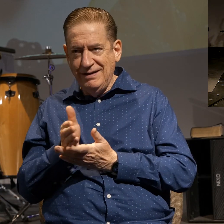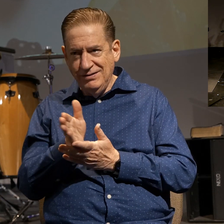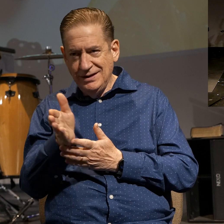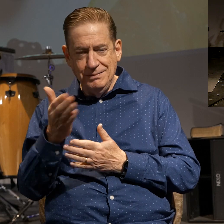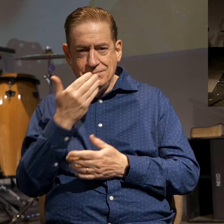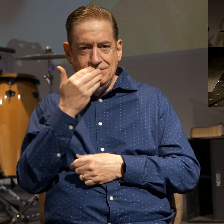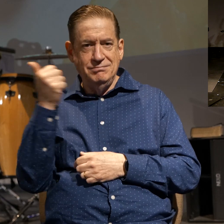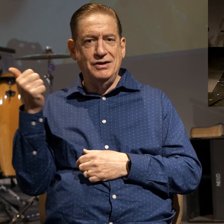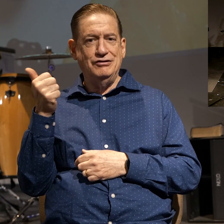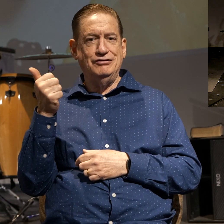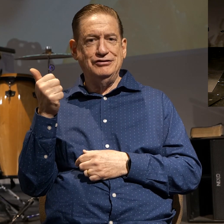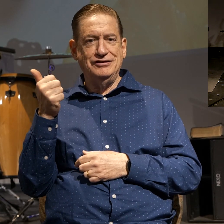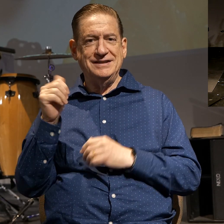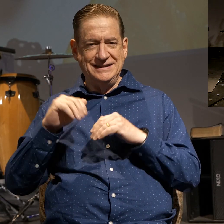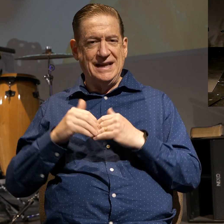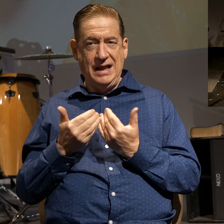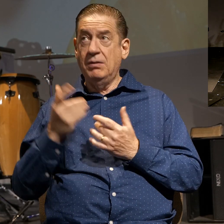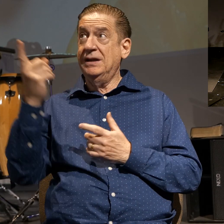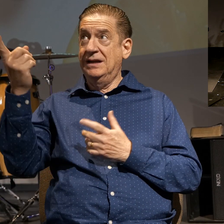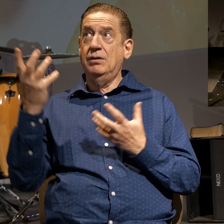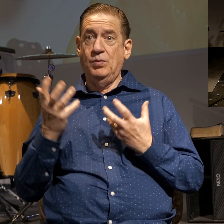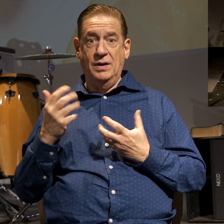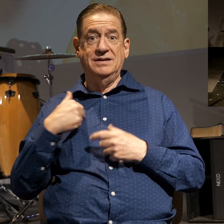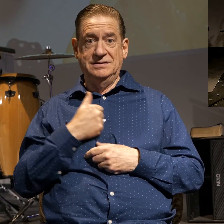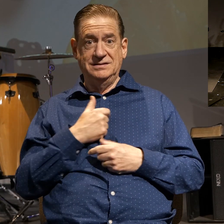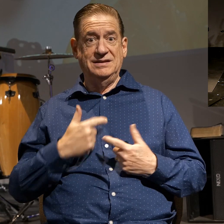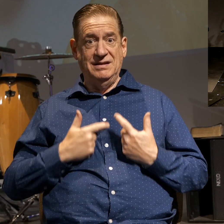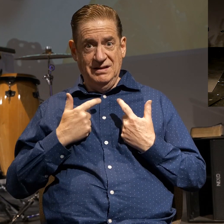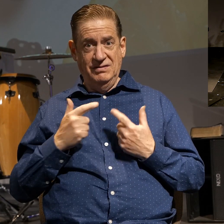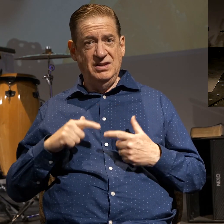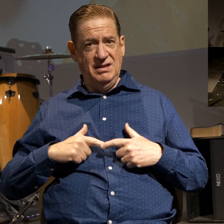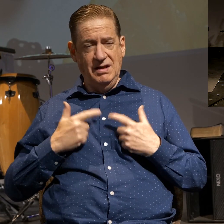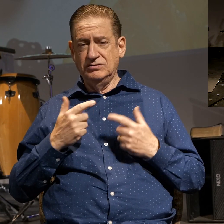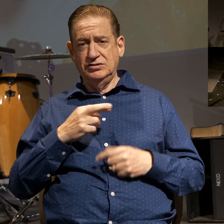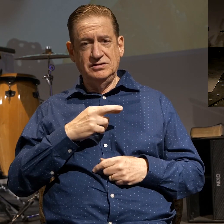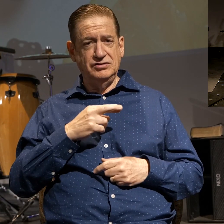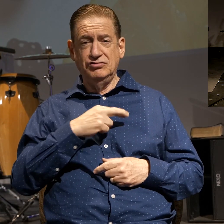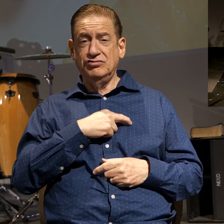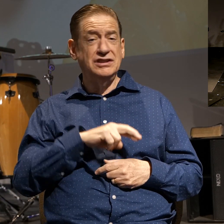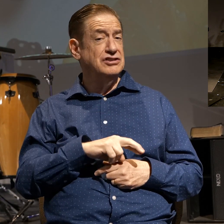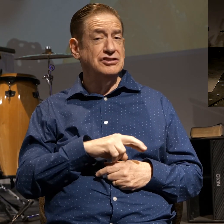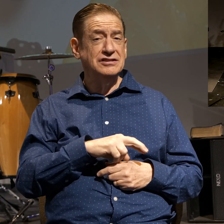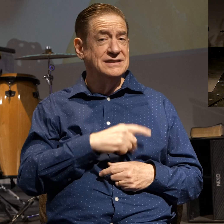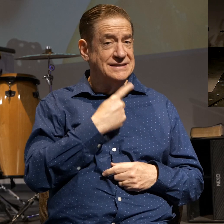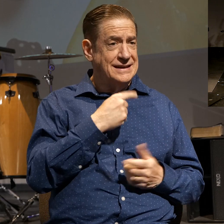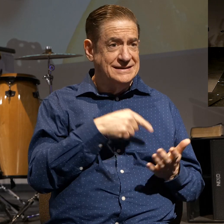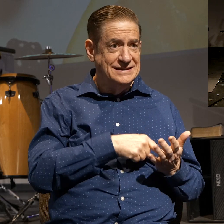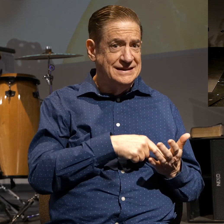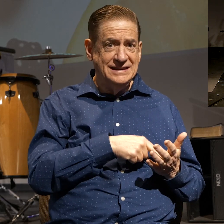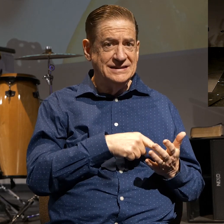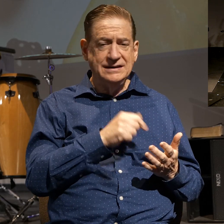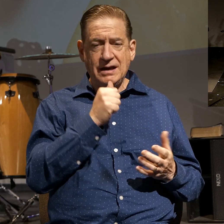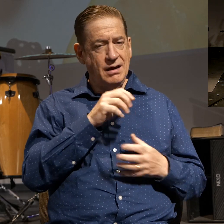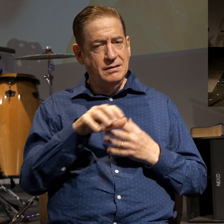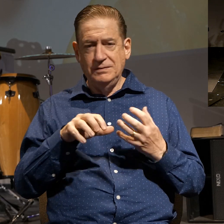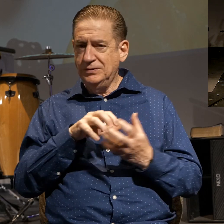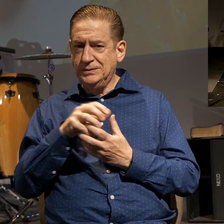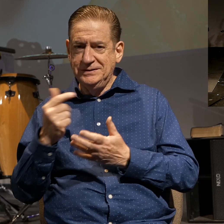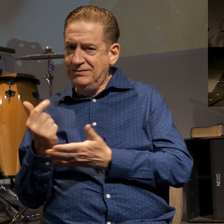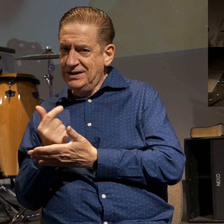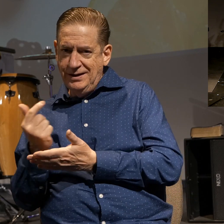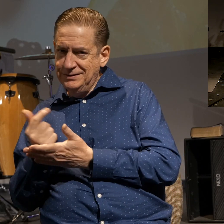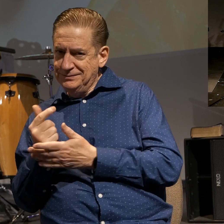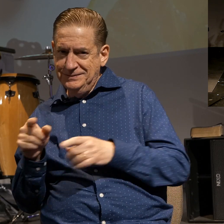And that's how he wants us to live our lives. Religion. Religion says this, not to be confused with the gospel or